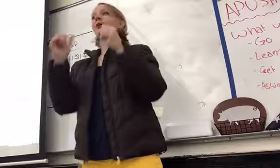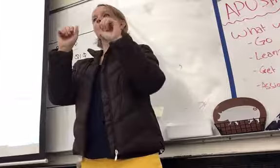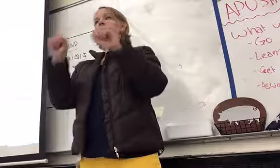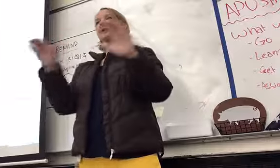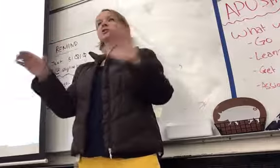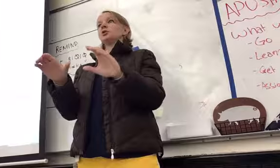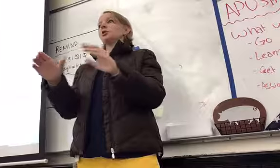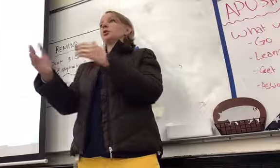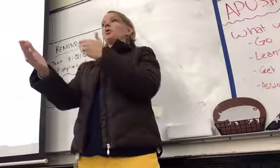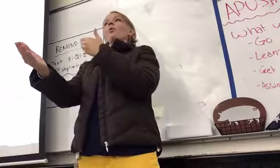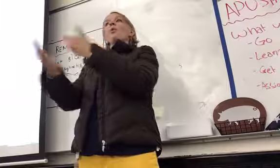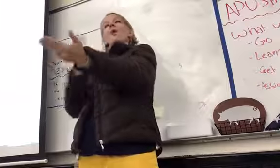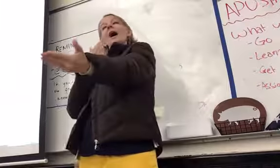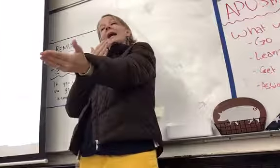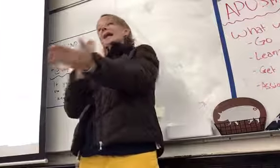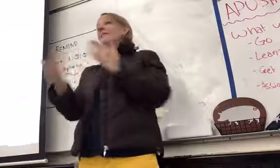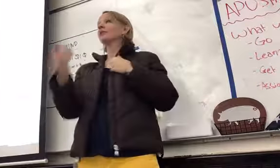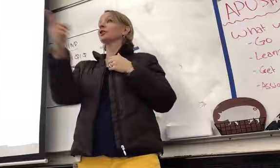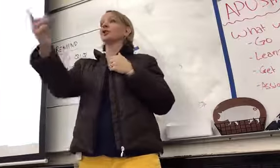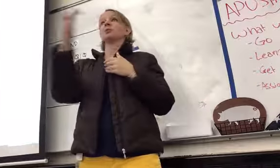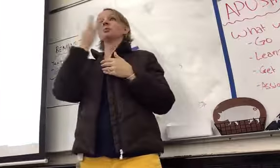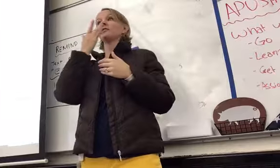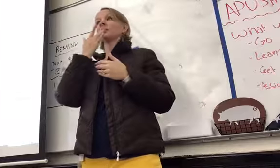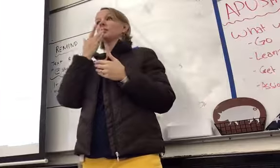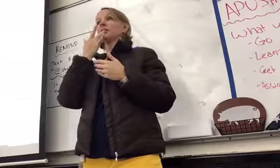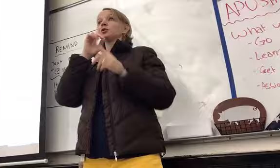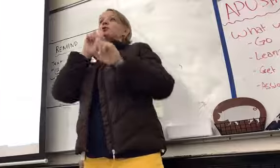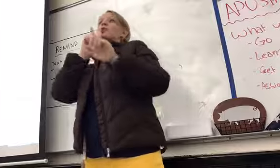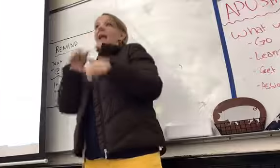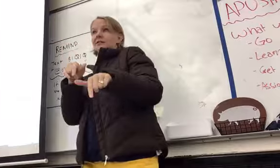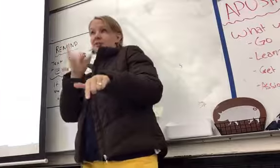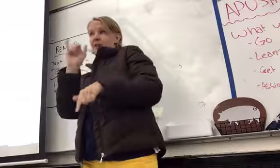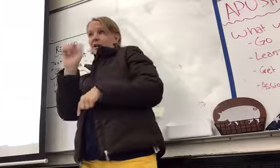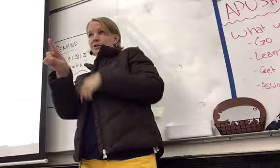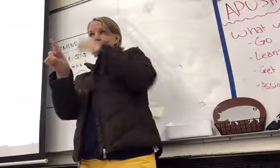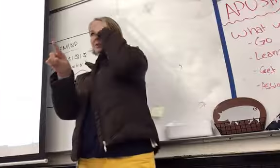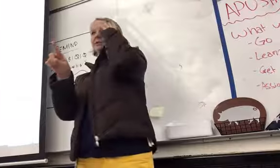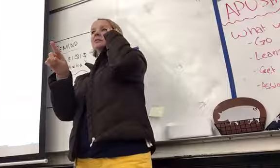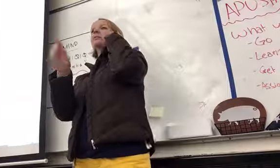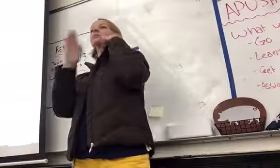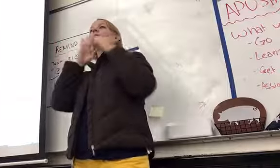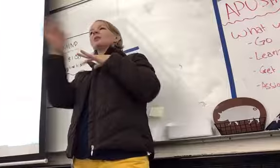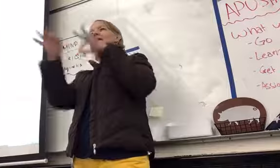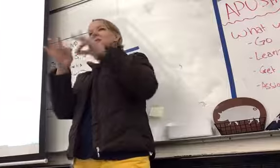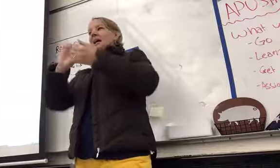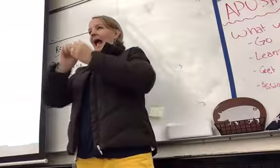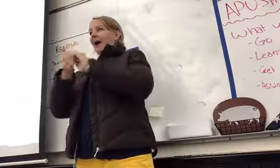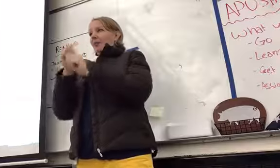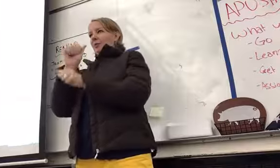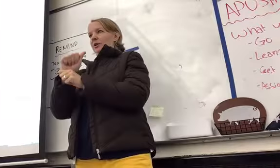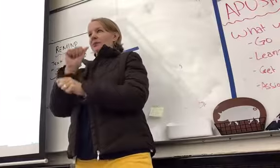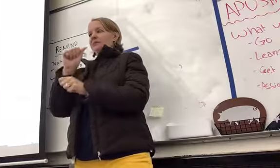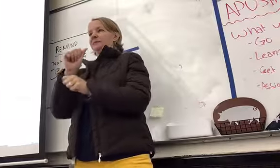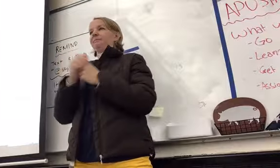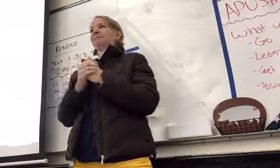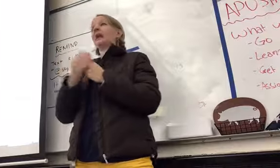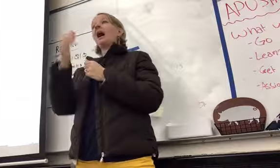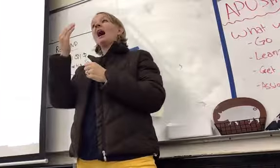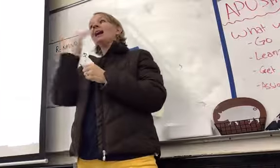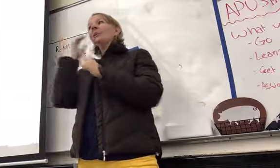you want to answer this question. Now, let me explain how this works. I know each of you guys have talents and